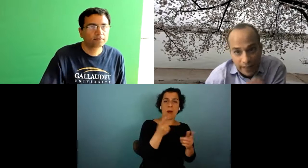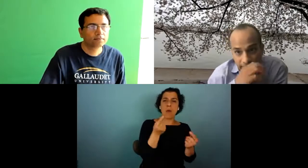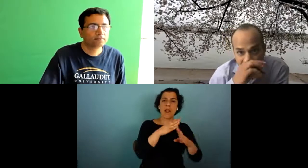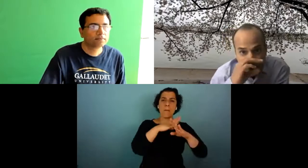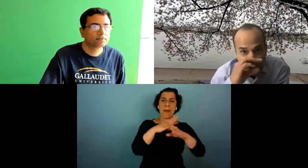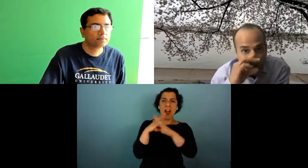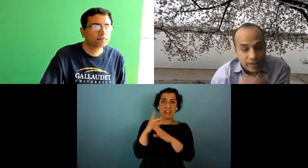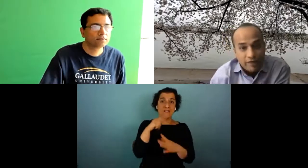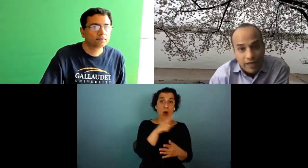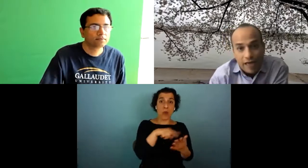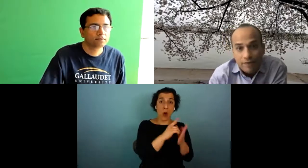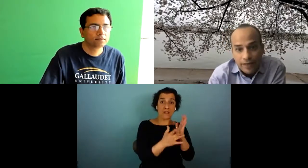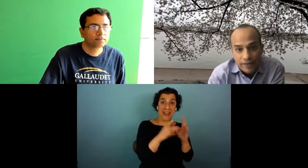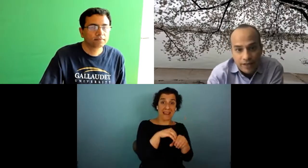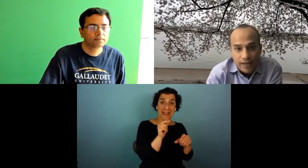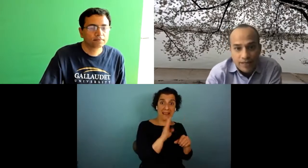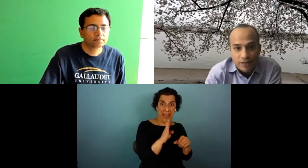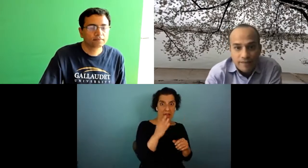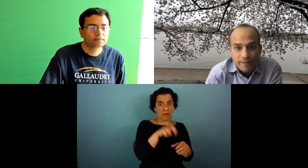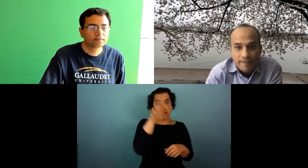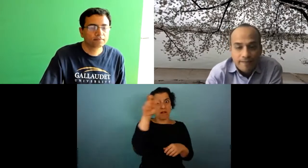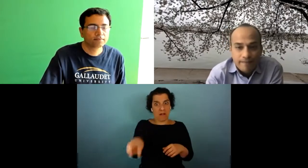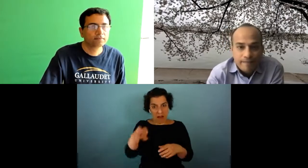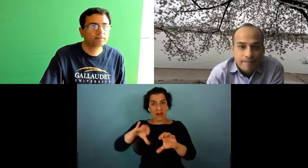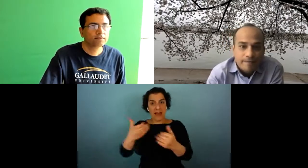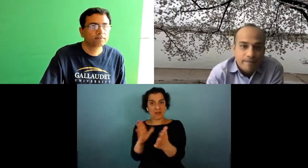from making the leap outside of a lab and into the classroom